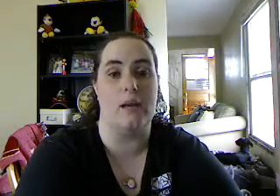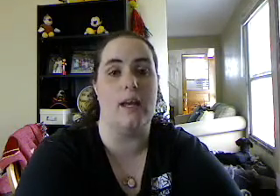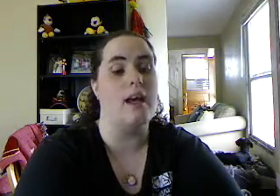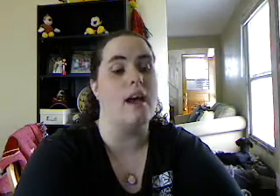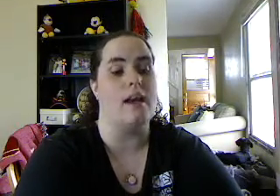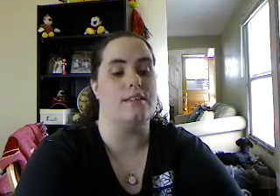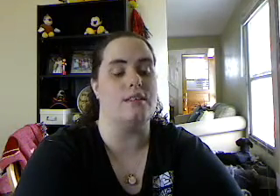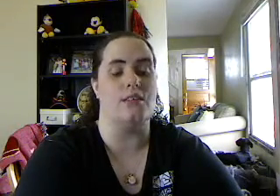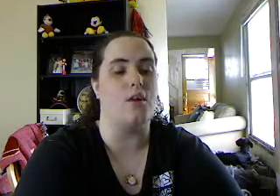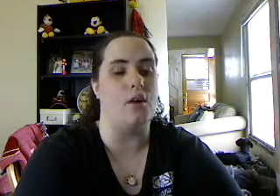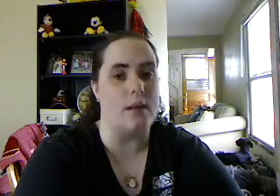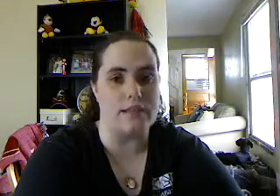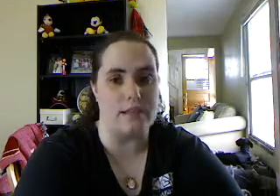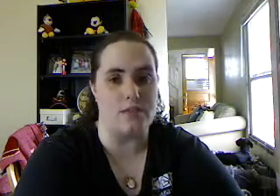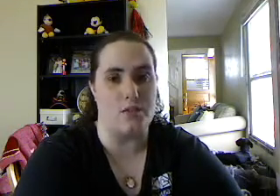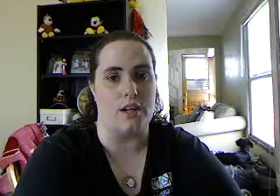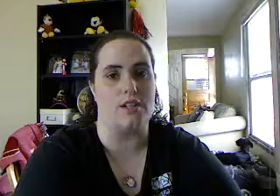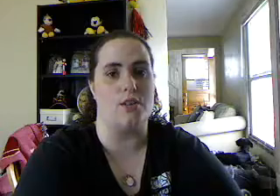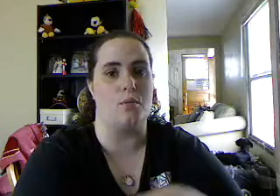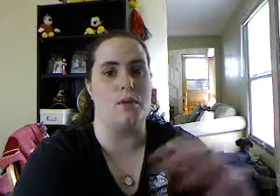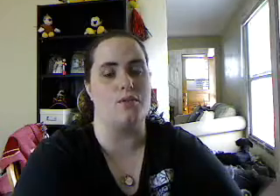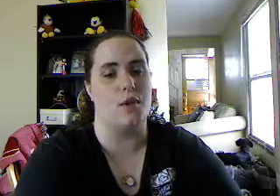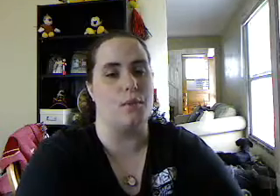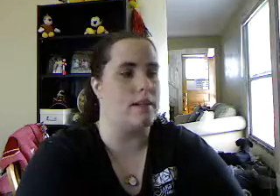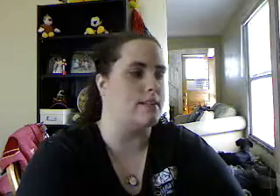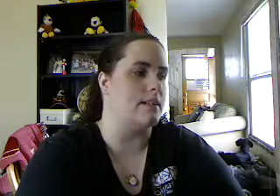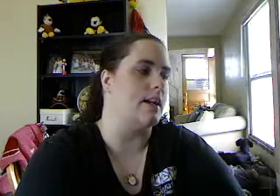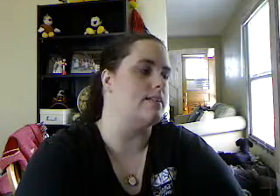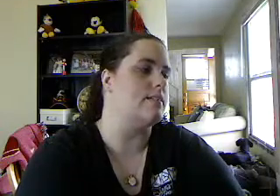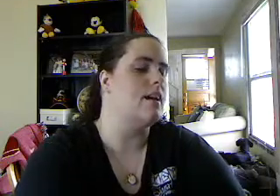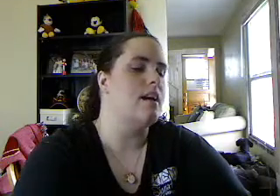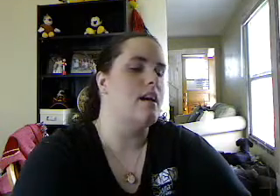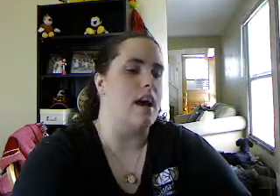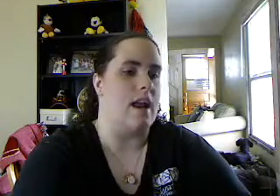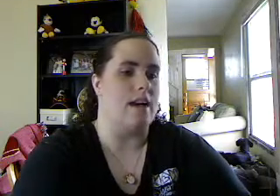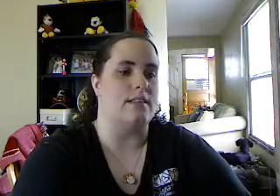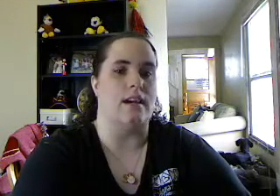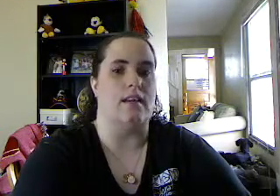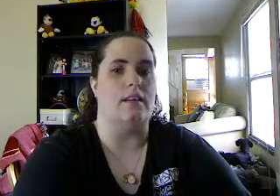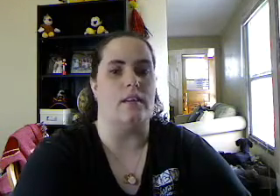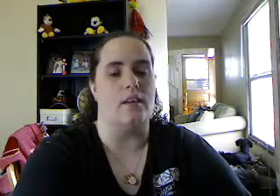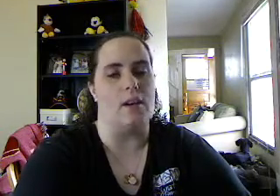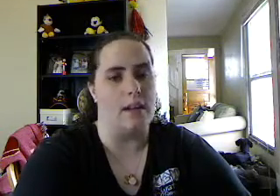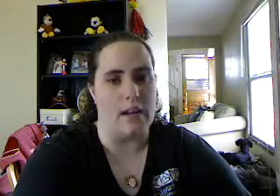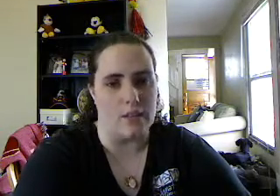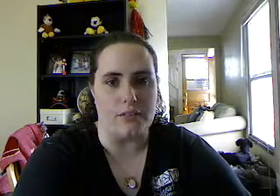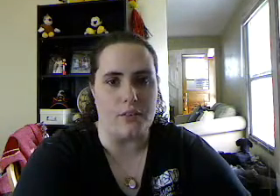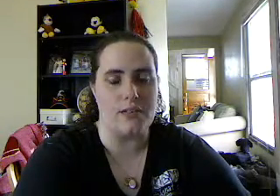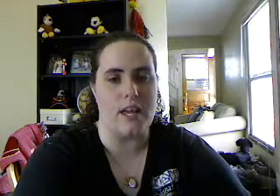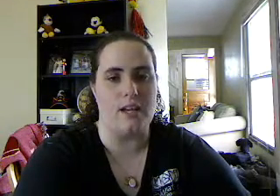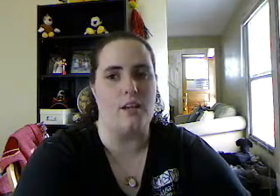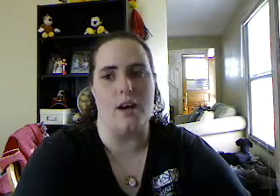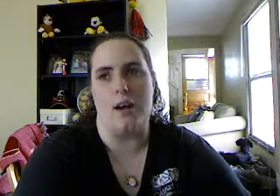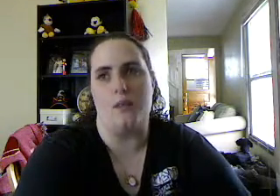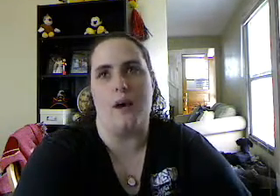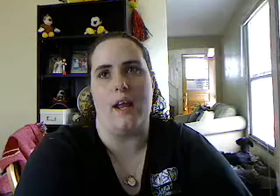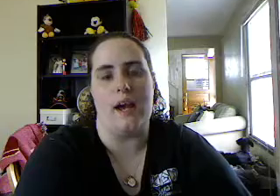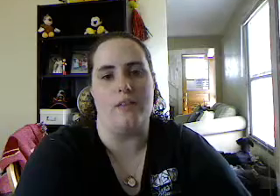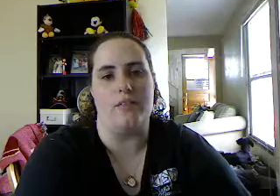of me, and I said, you know what, what is this for? And she told me it was for a pregnancy test. And I said, you know, can I refuse that? You know, I don't want to have